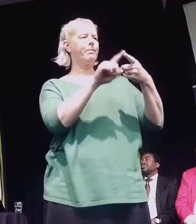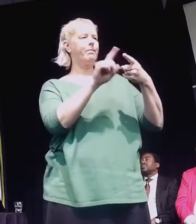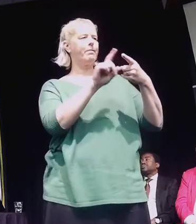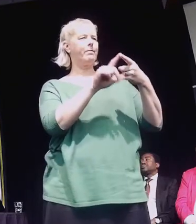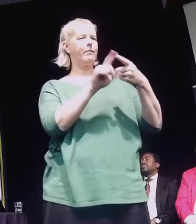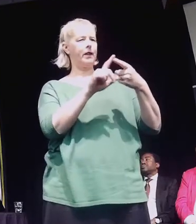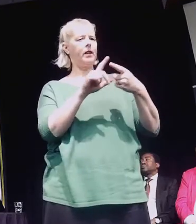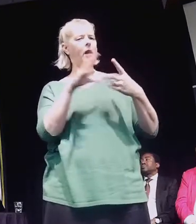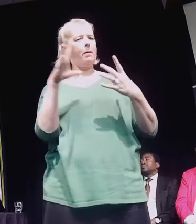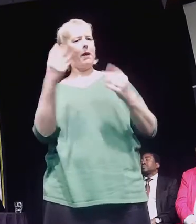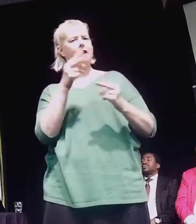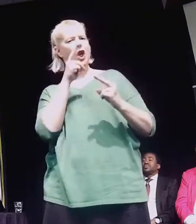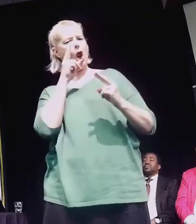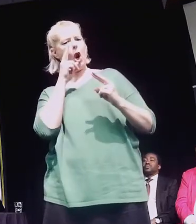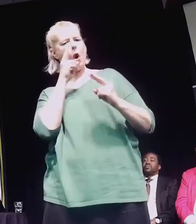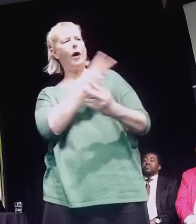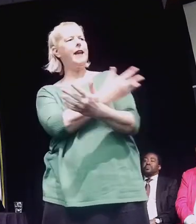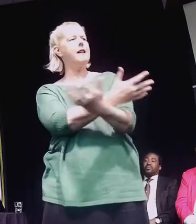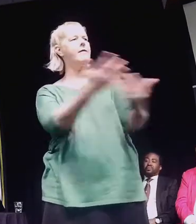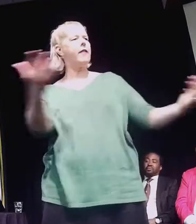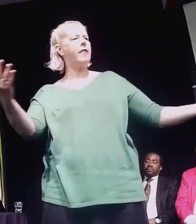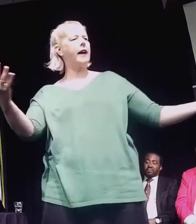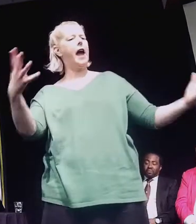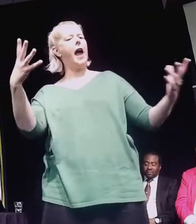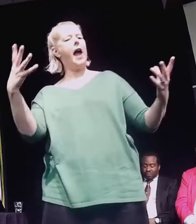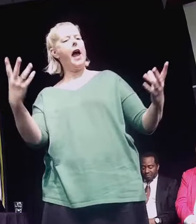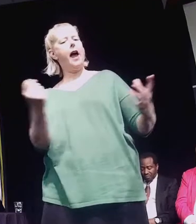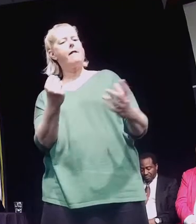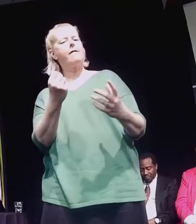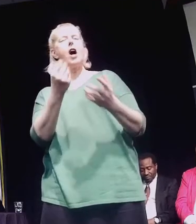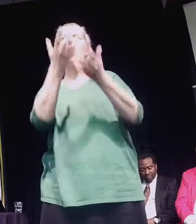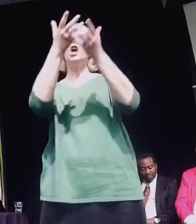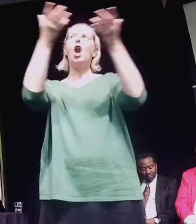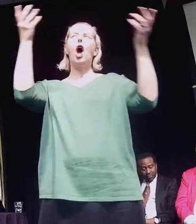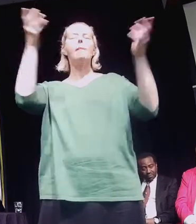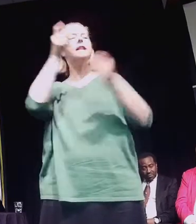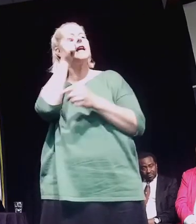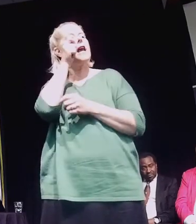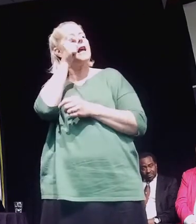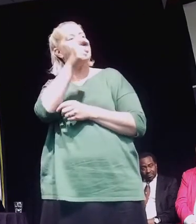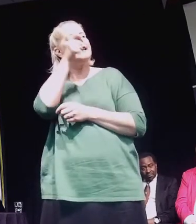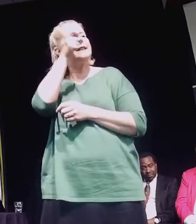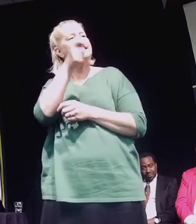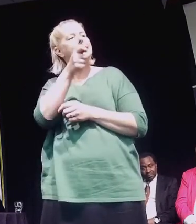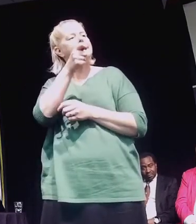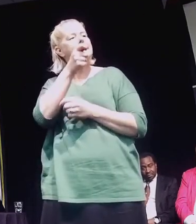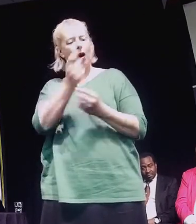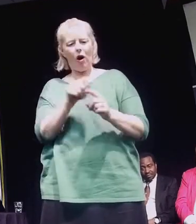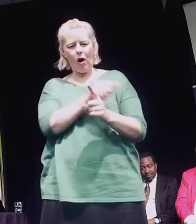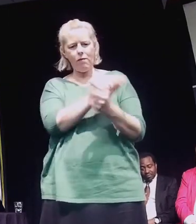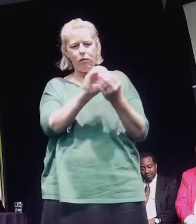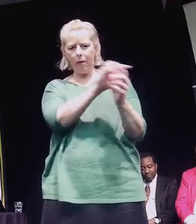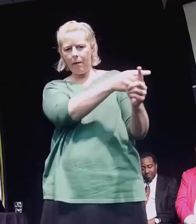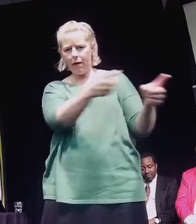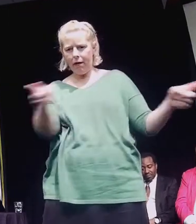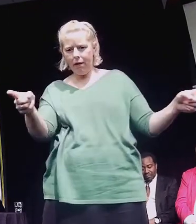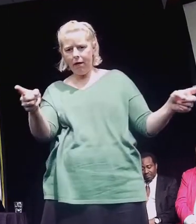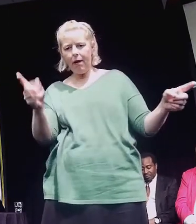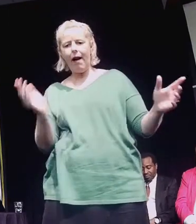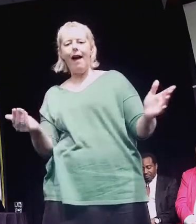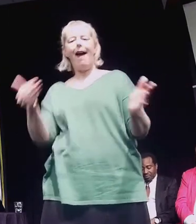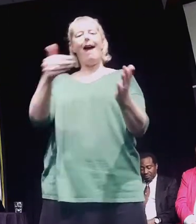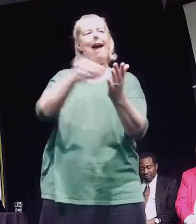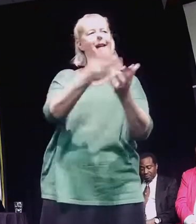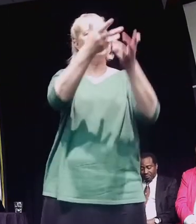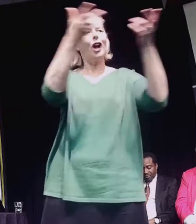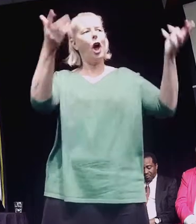with a climate lens over it. And what that means is we need to, there are two aspects to the